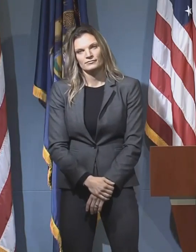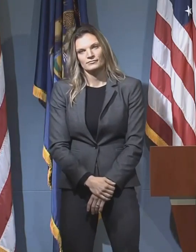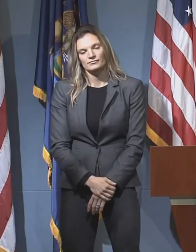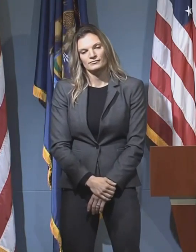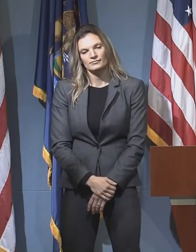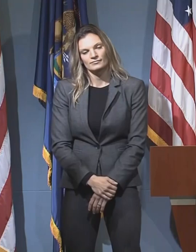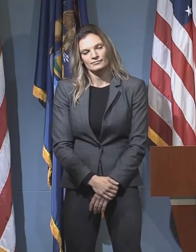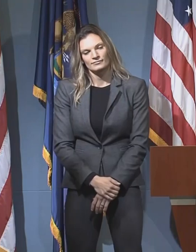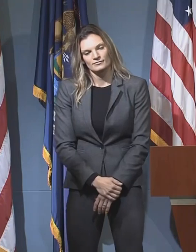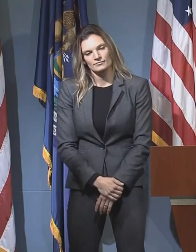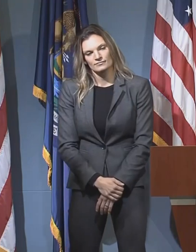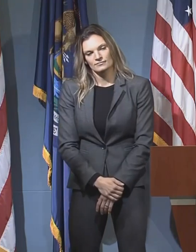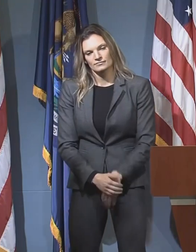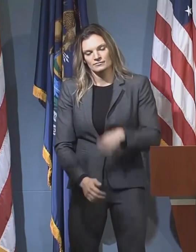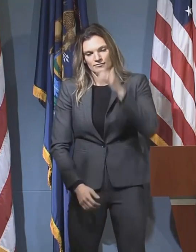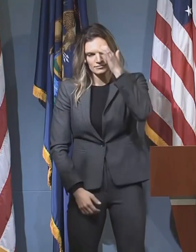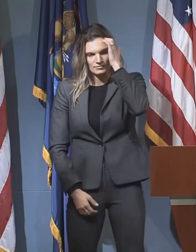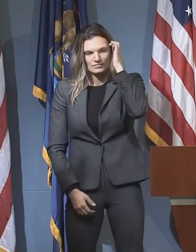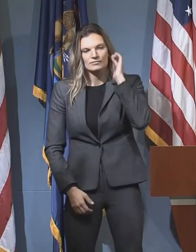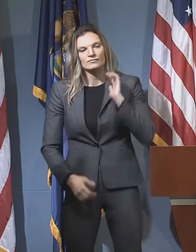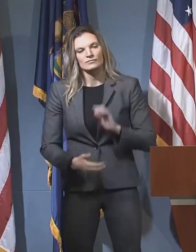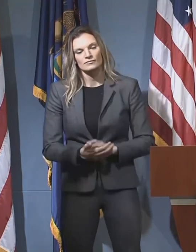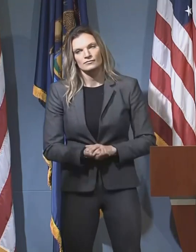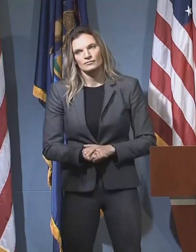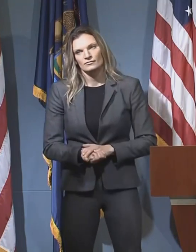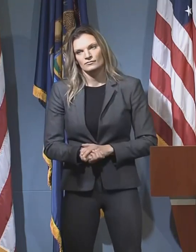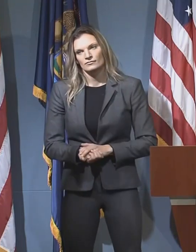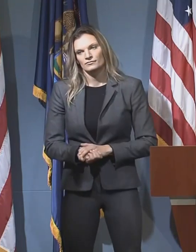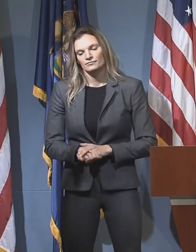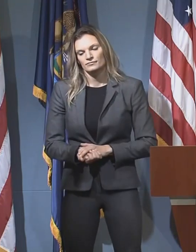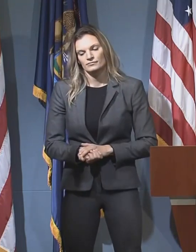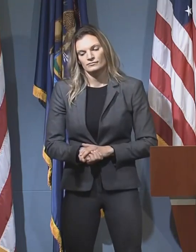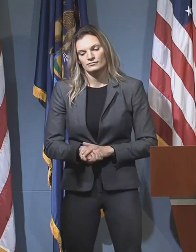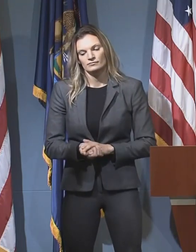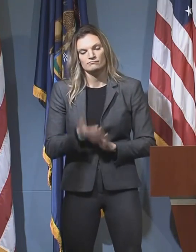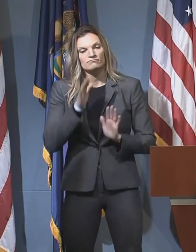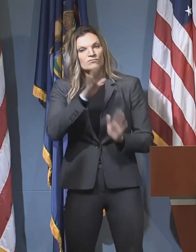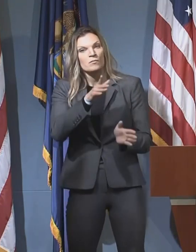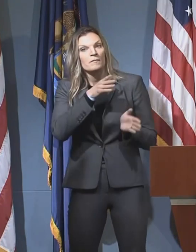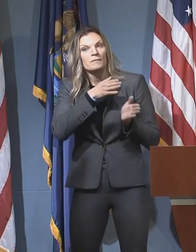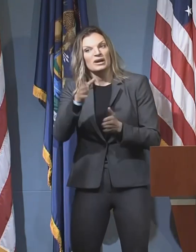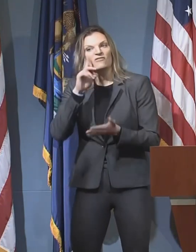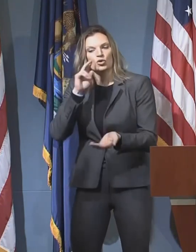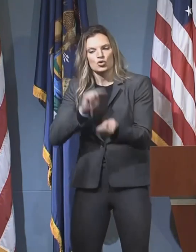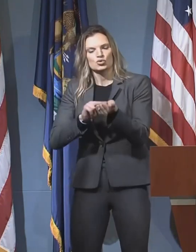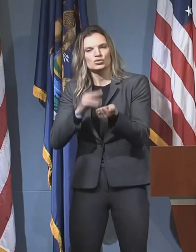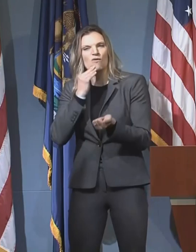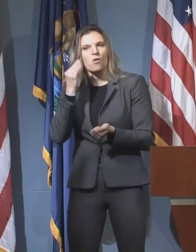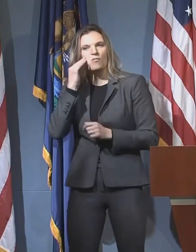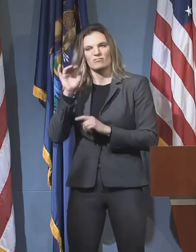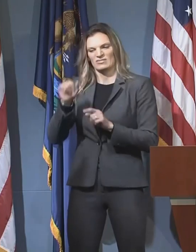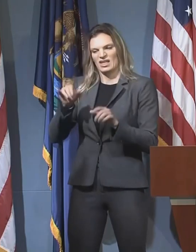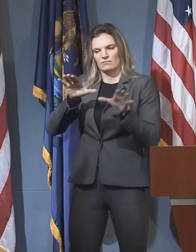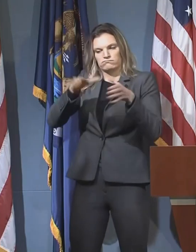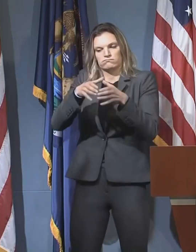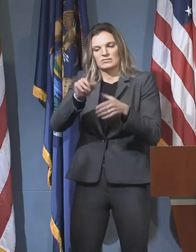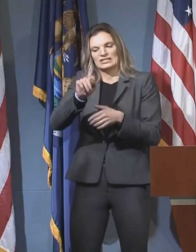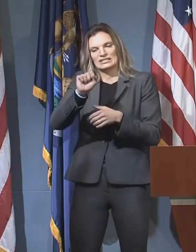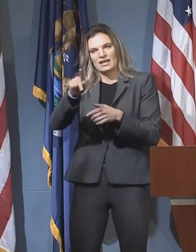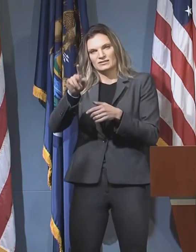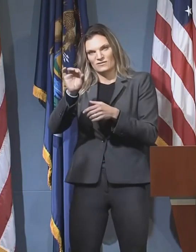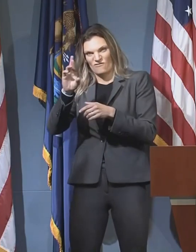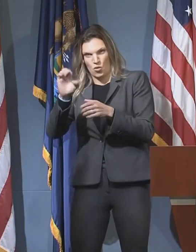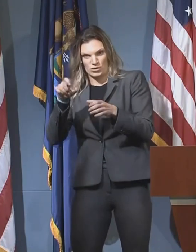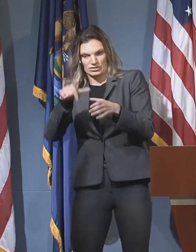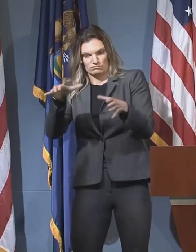intentions are with the nursing home task force report that came out last week or at least within the last